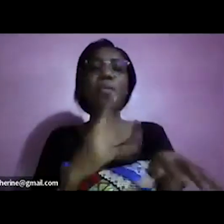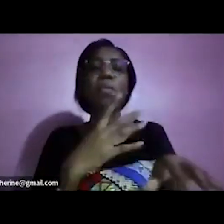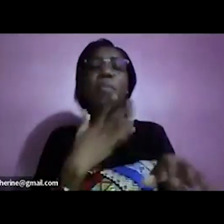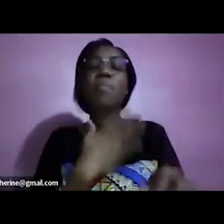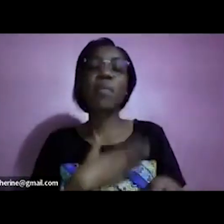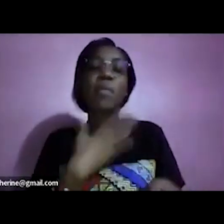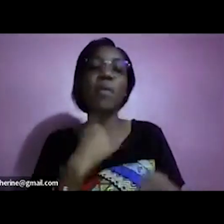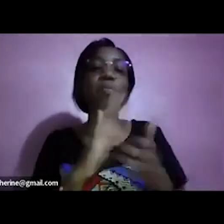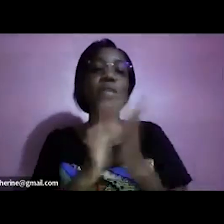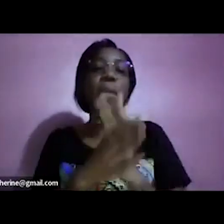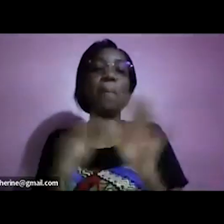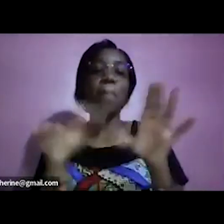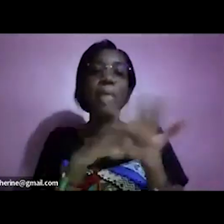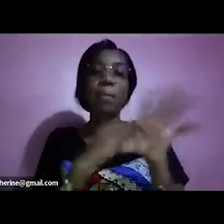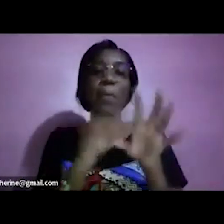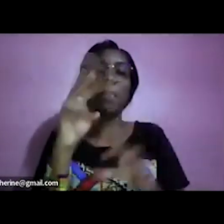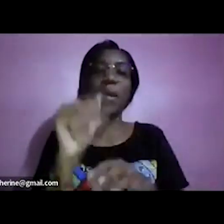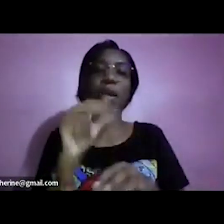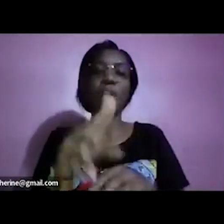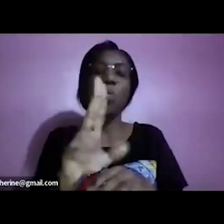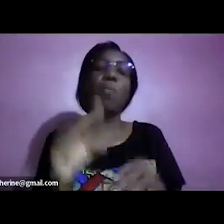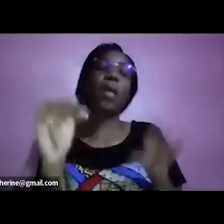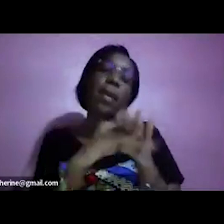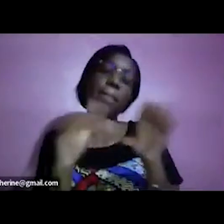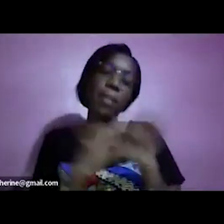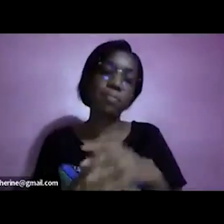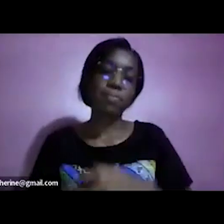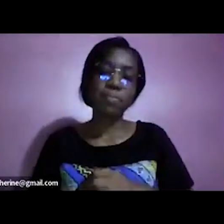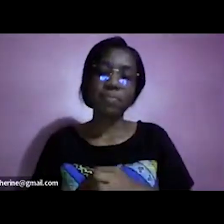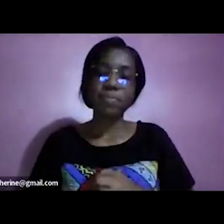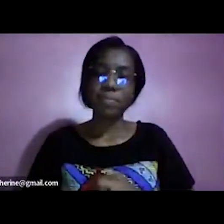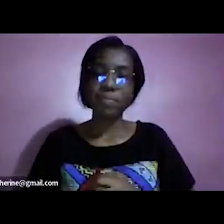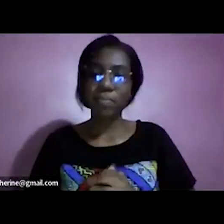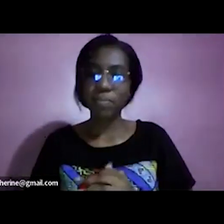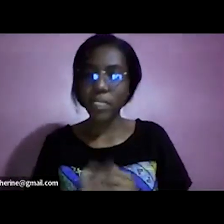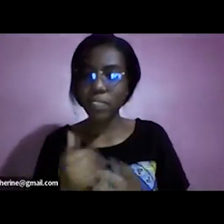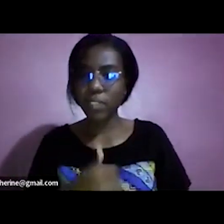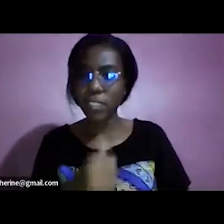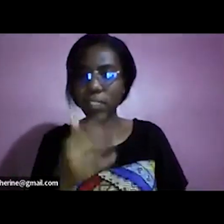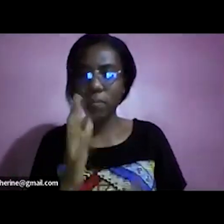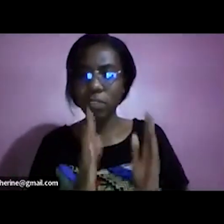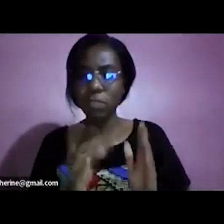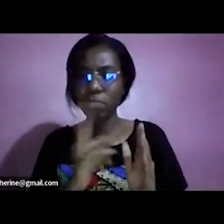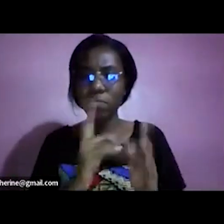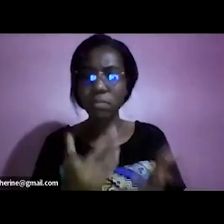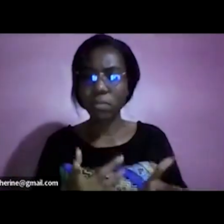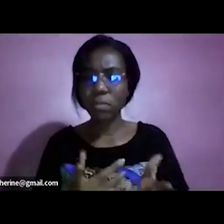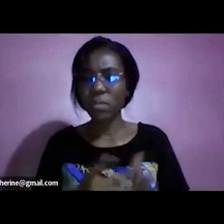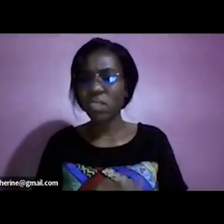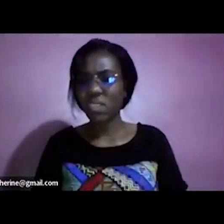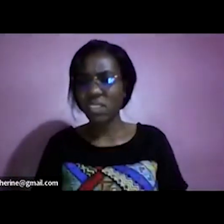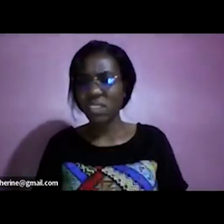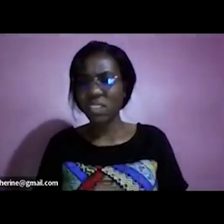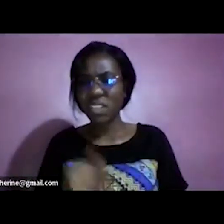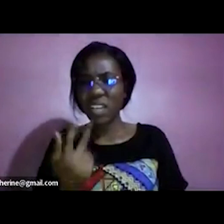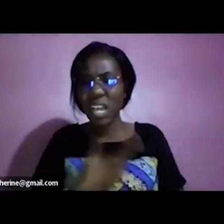uh yes but it's good to see you here uh there's somebody who says share the link on oh my god we are not able